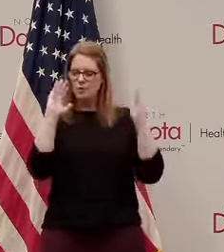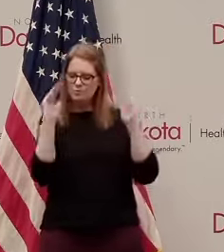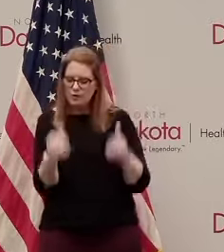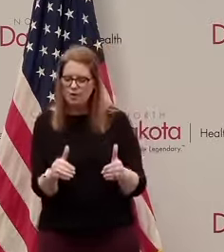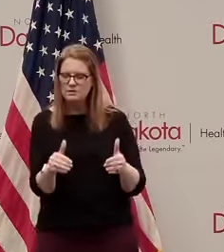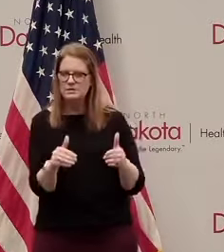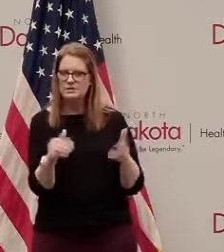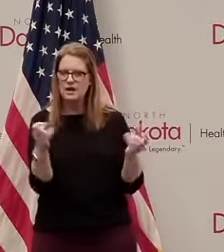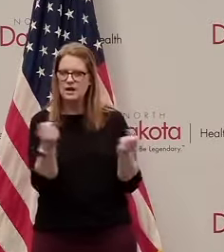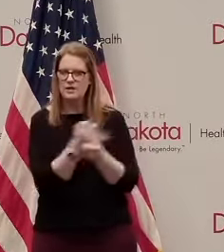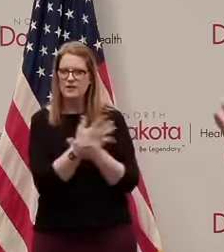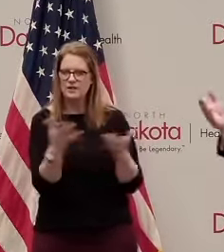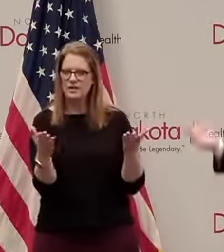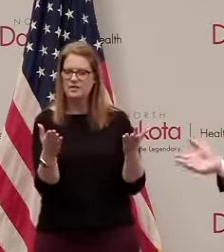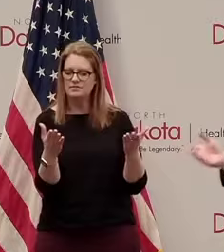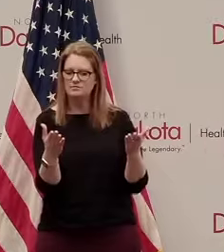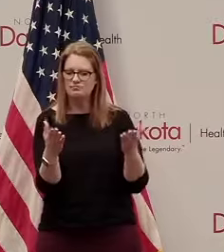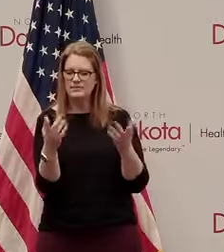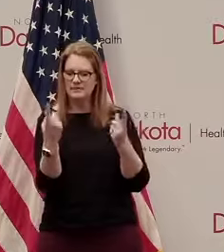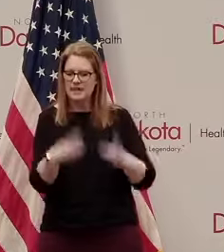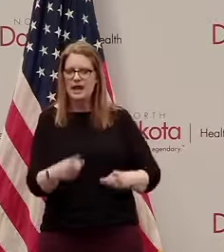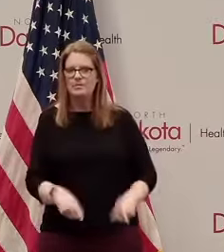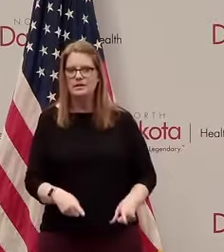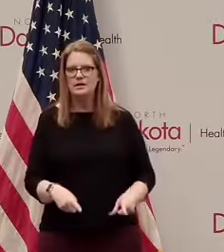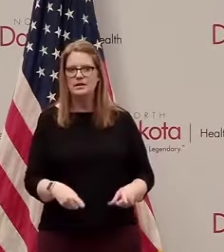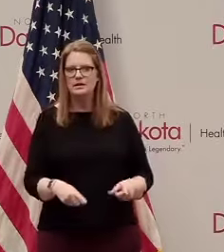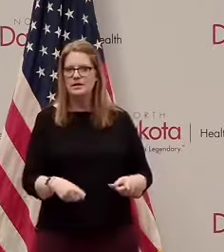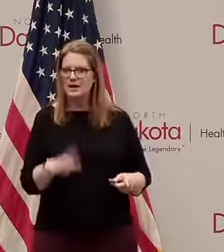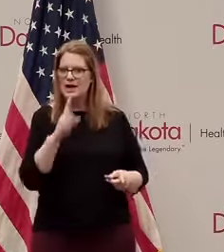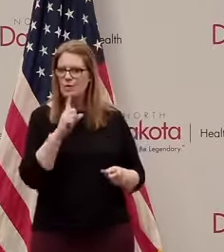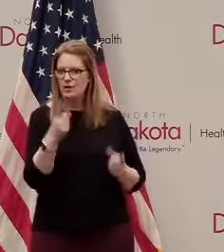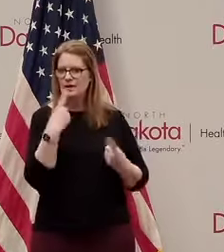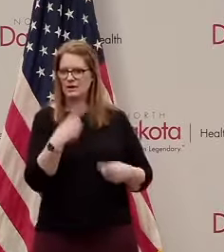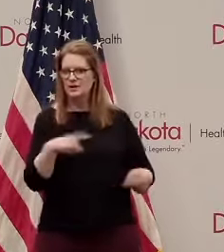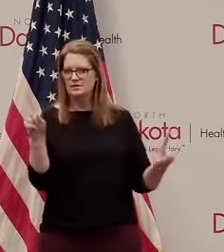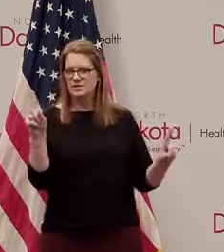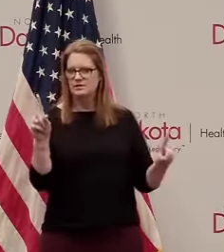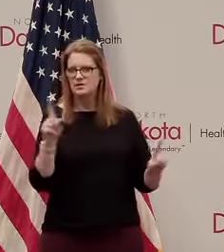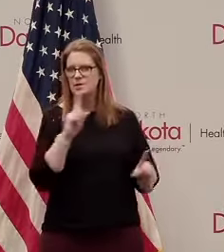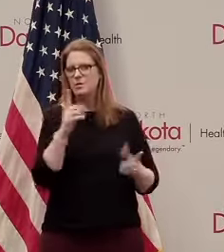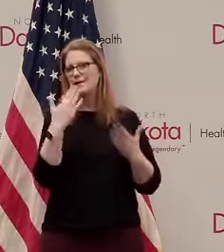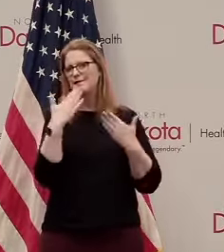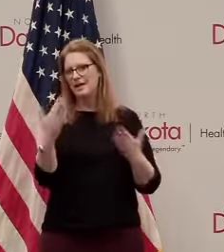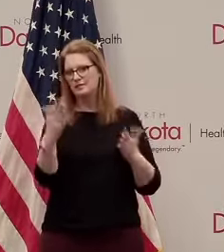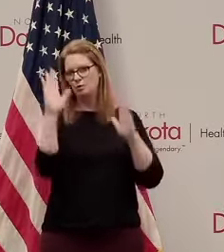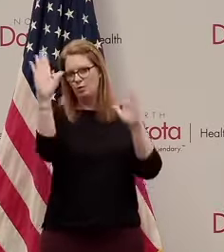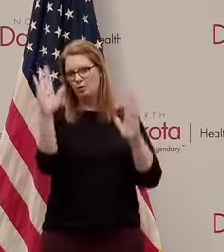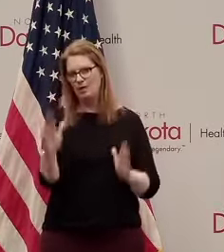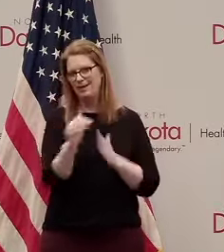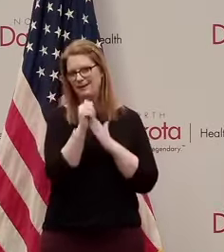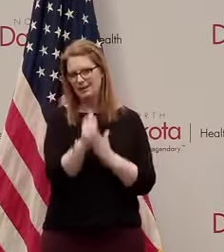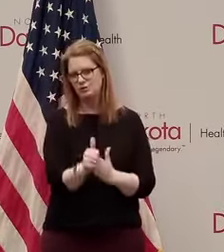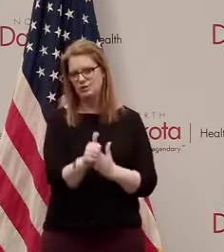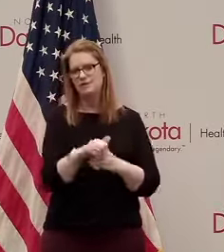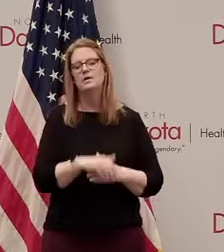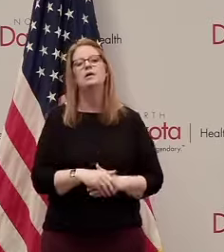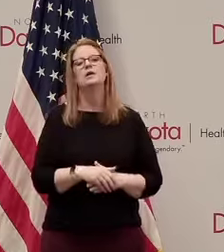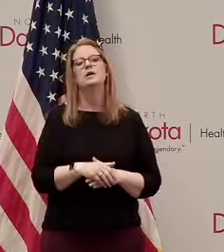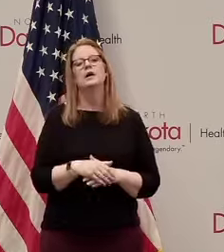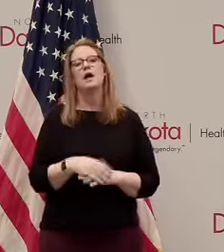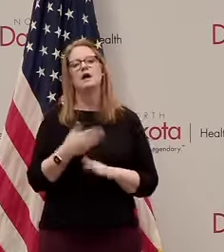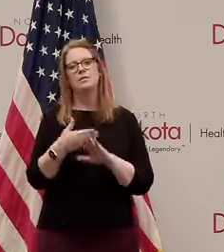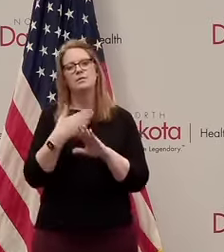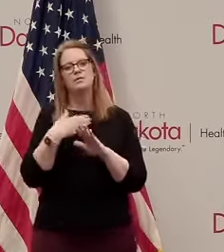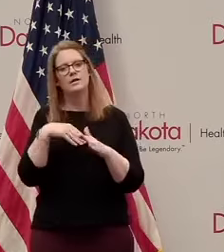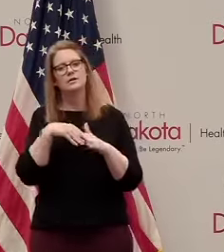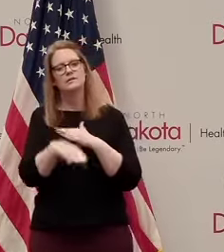in a common sense way with common sense people it really works quite well so thanks for your great leadership governor as always and before I